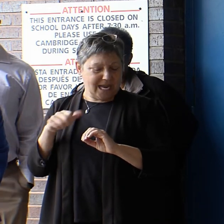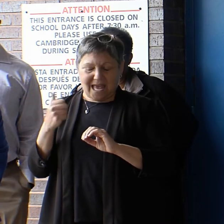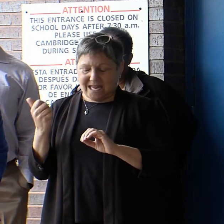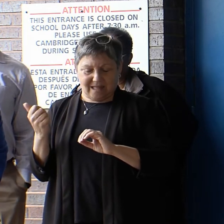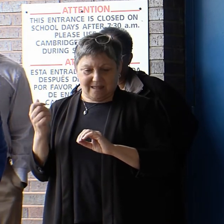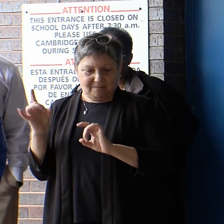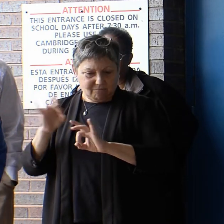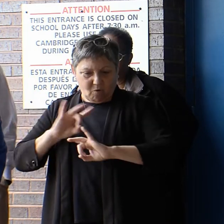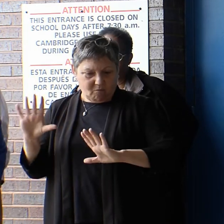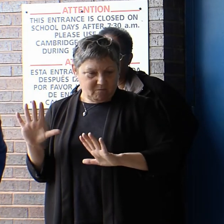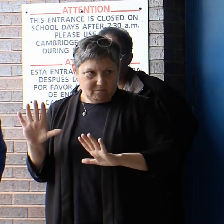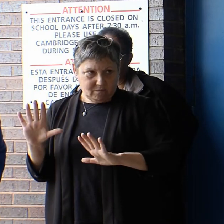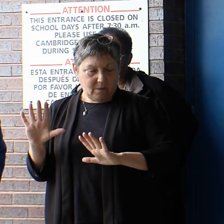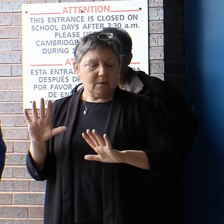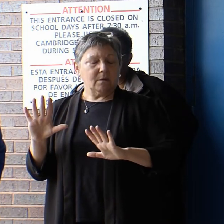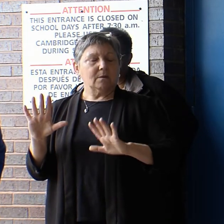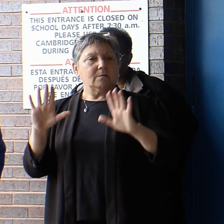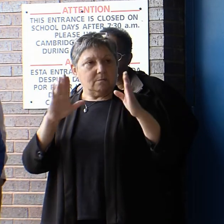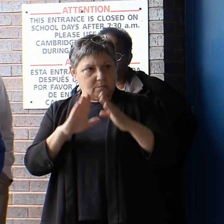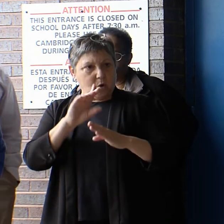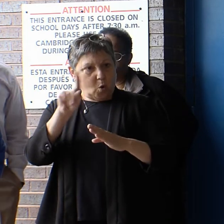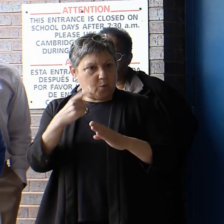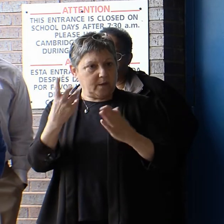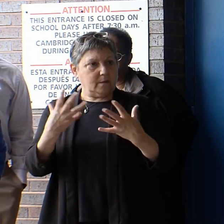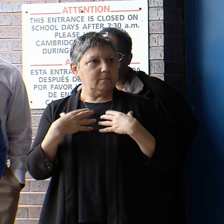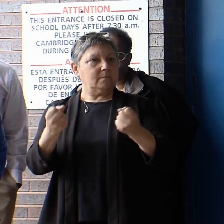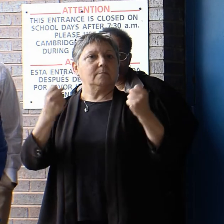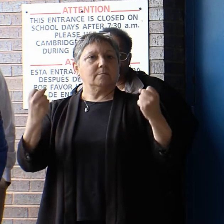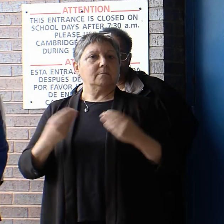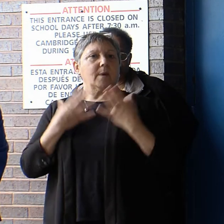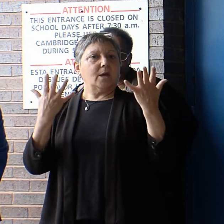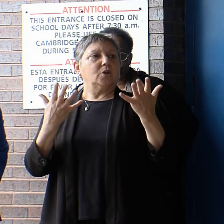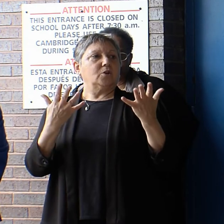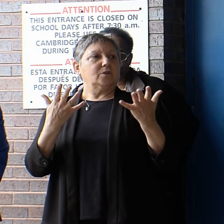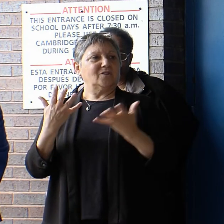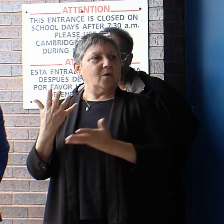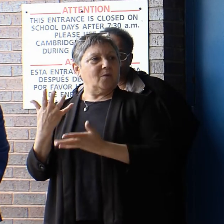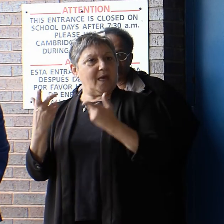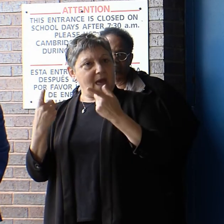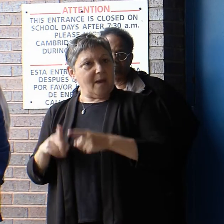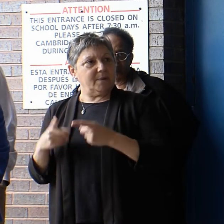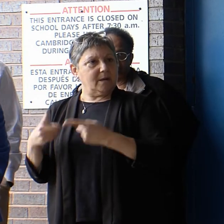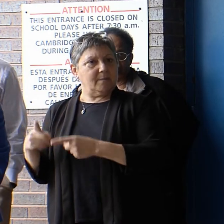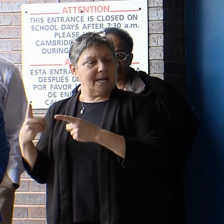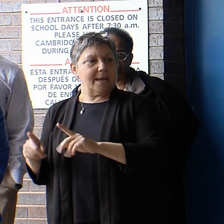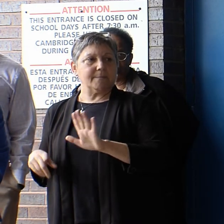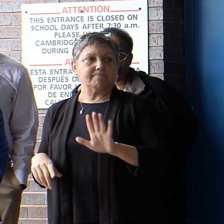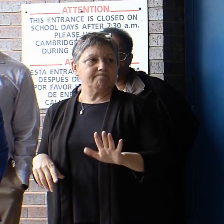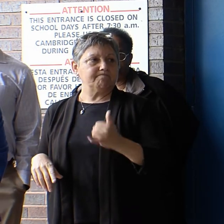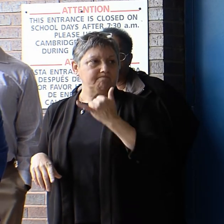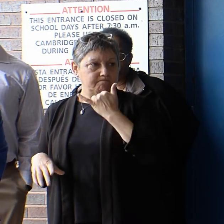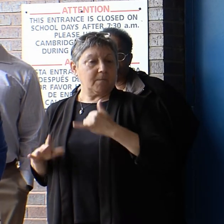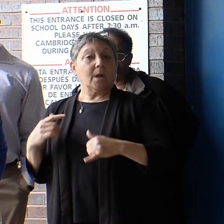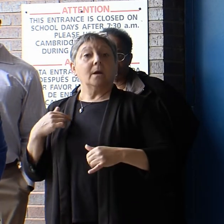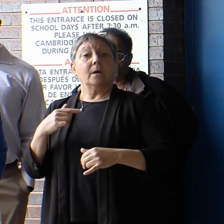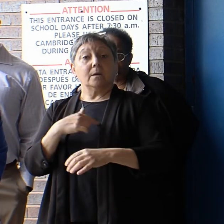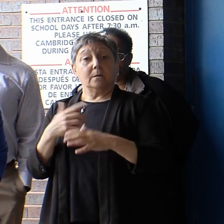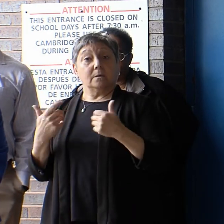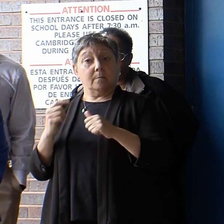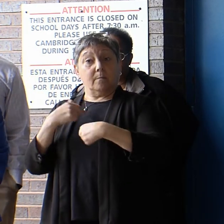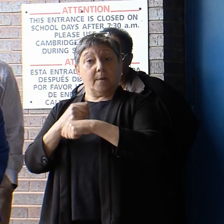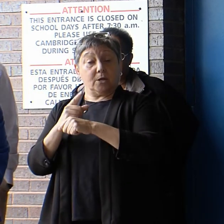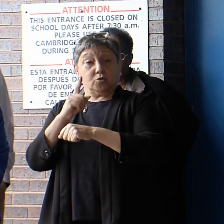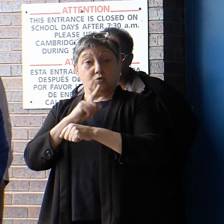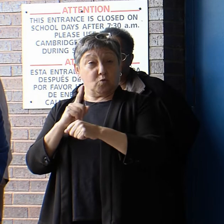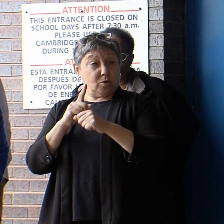a healthy, inspiring, nurturing environment throughout the day. And so we are working towards making sure that that